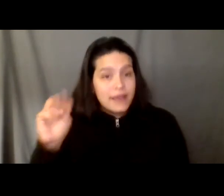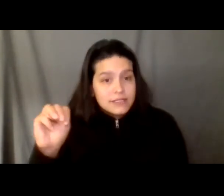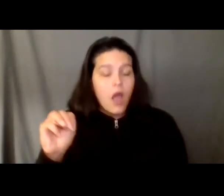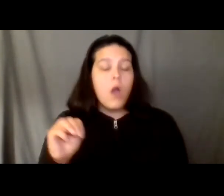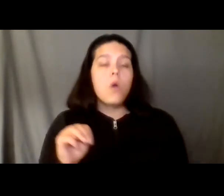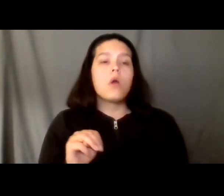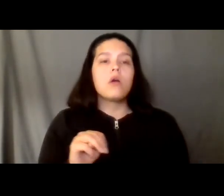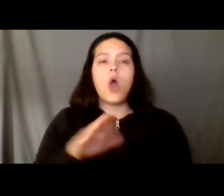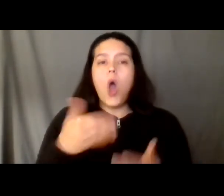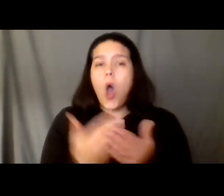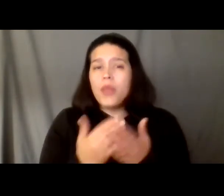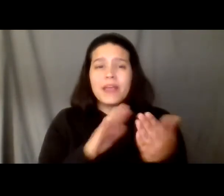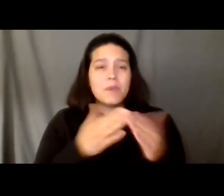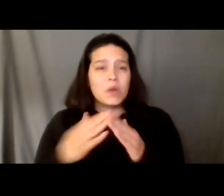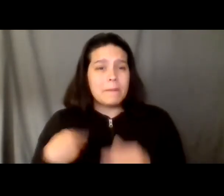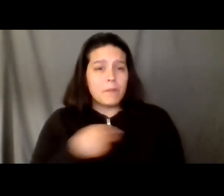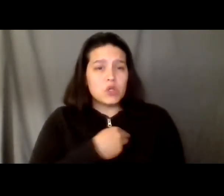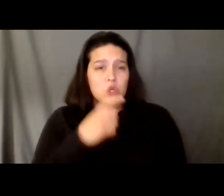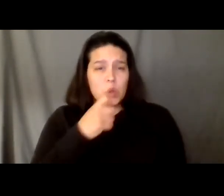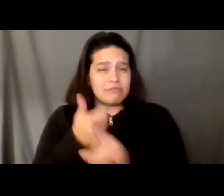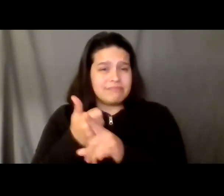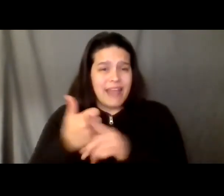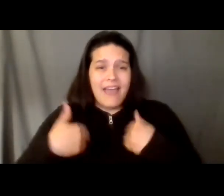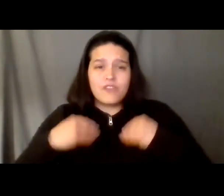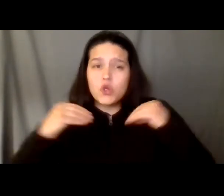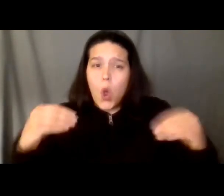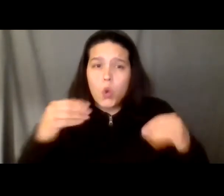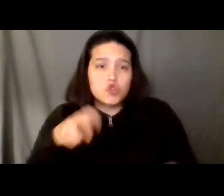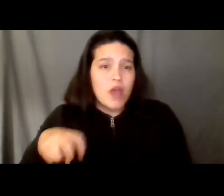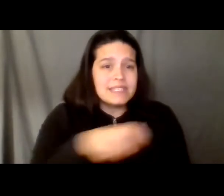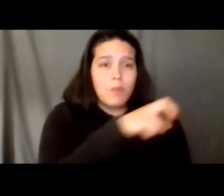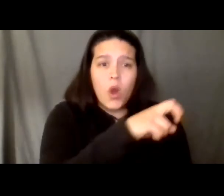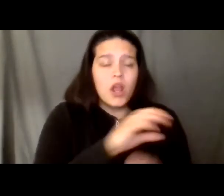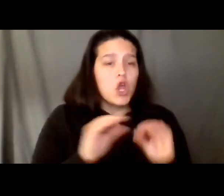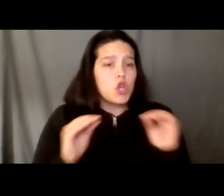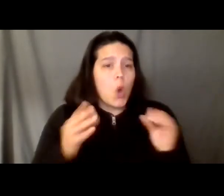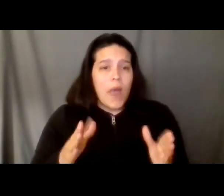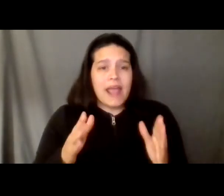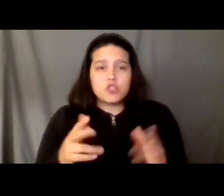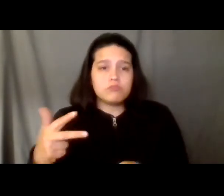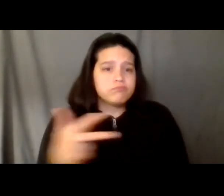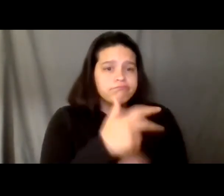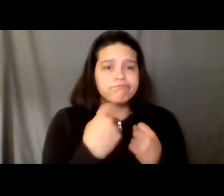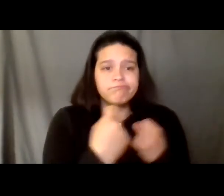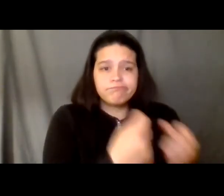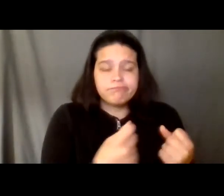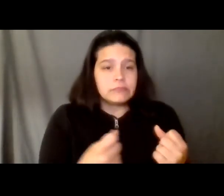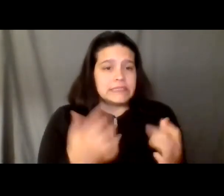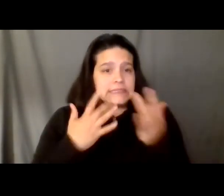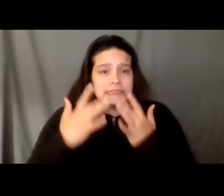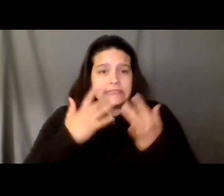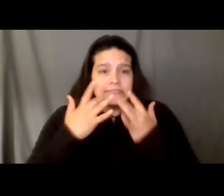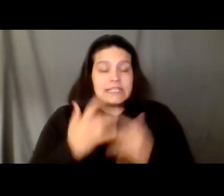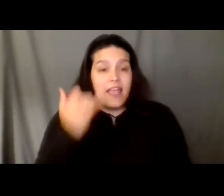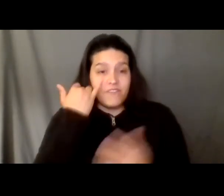who have no transport so thank you so much and supporting this and making this happen if you want to continue with that all the